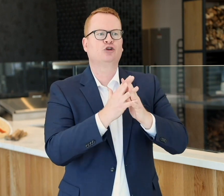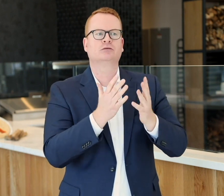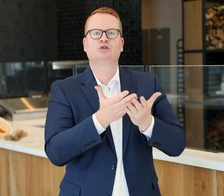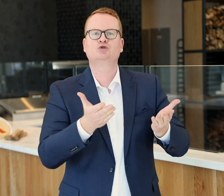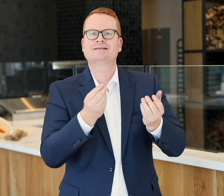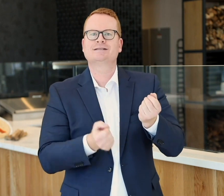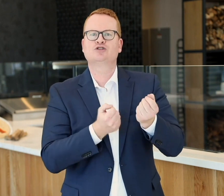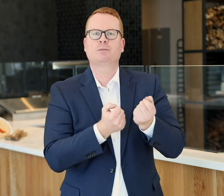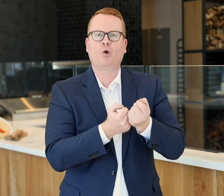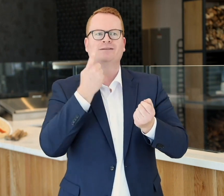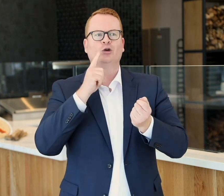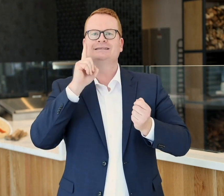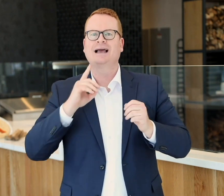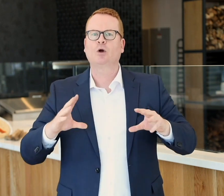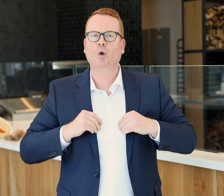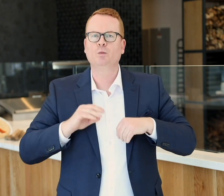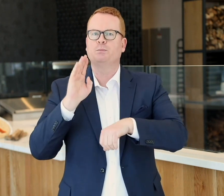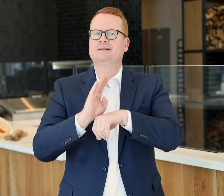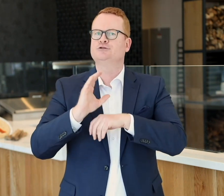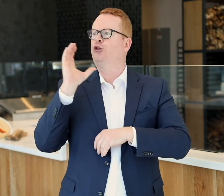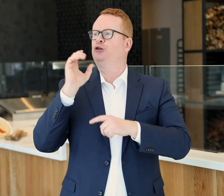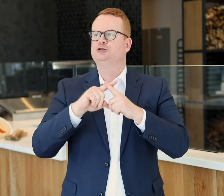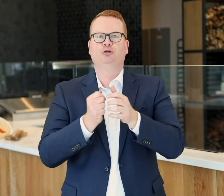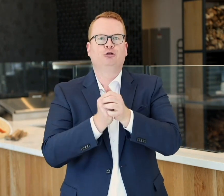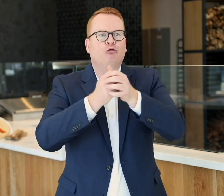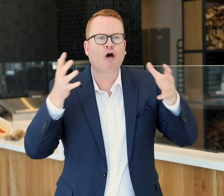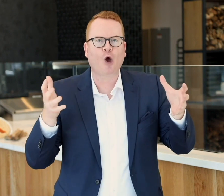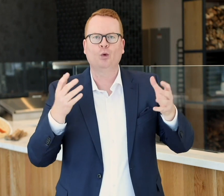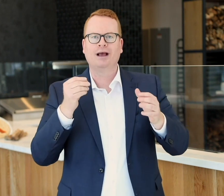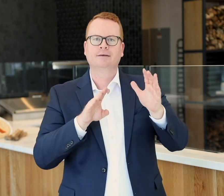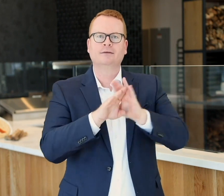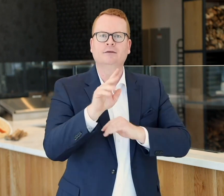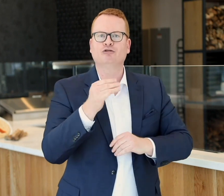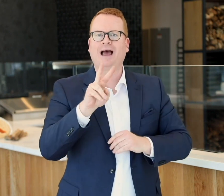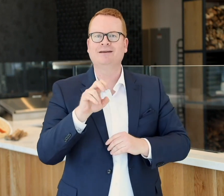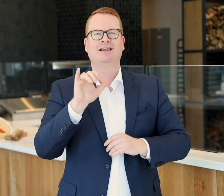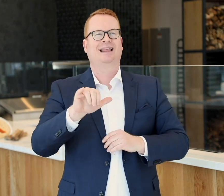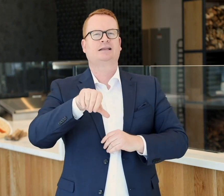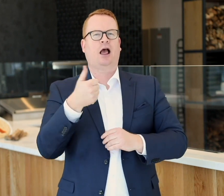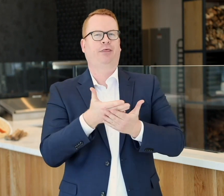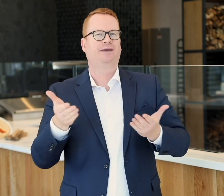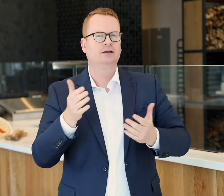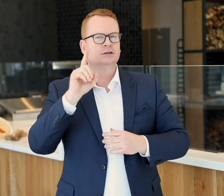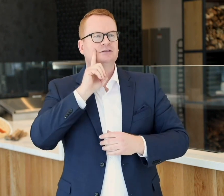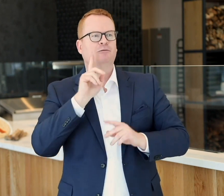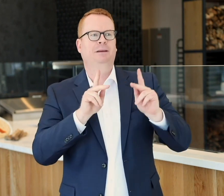entrepreneurial support as well as resources for deaf-owned businesses looking to scale and thrive. That's another thing.